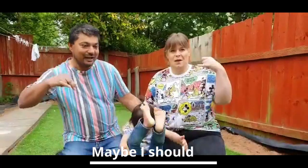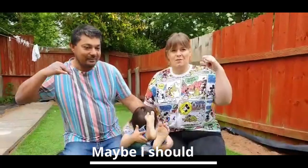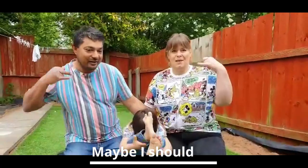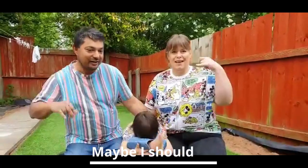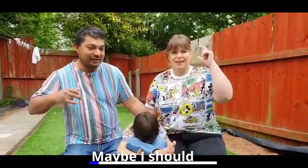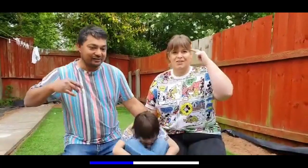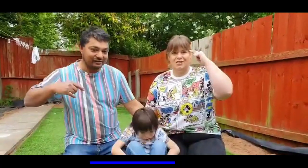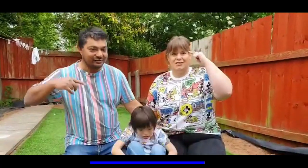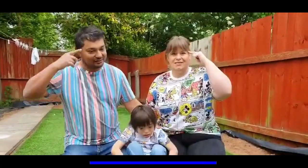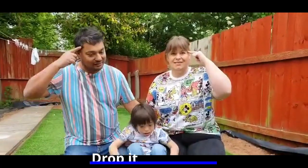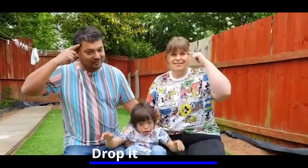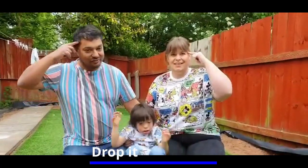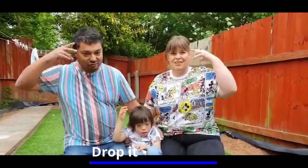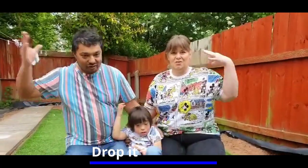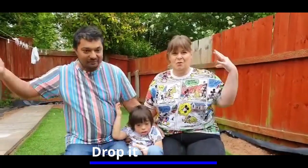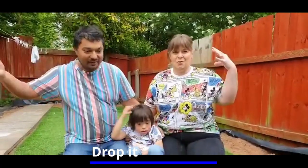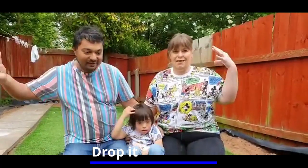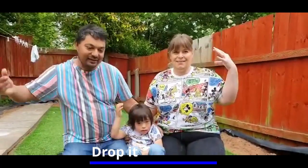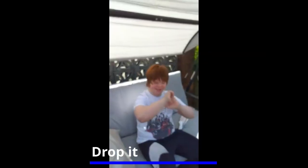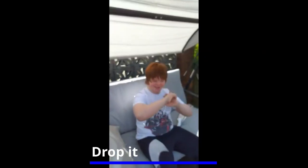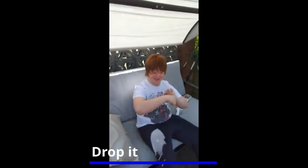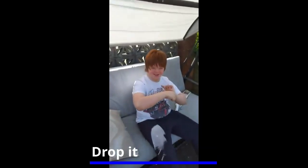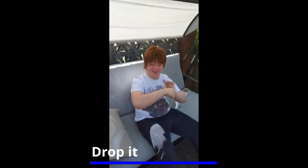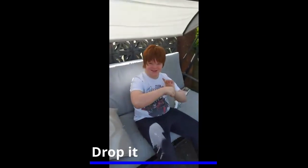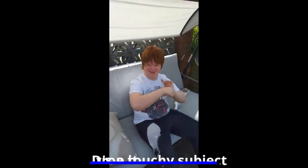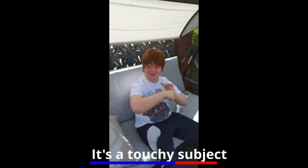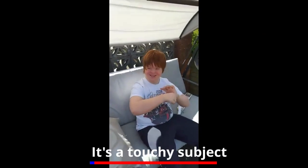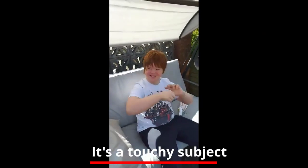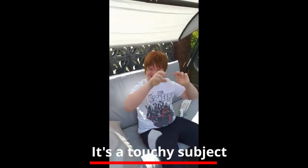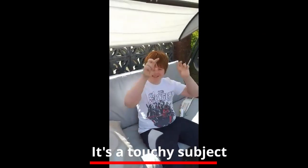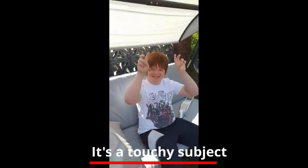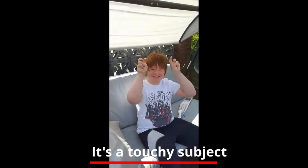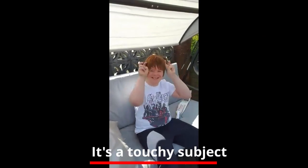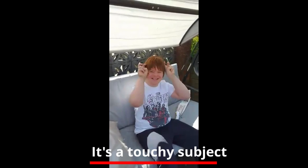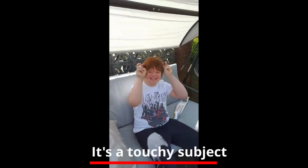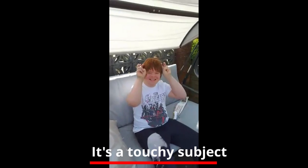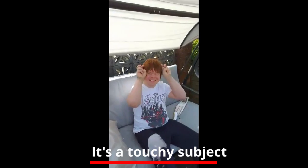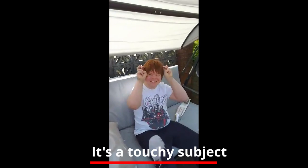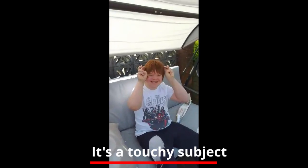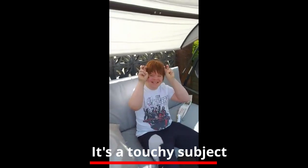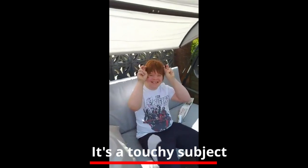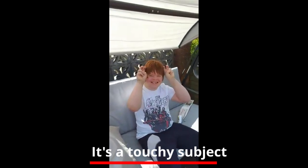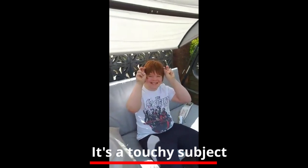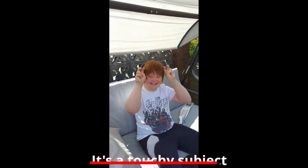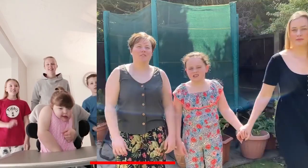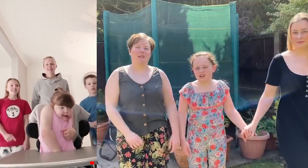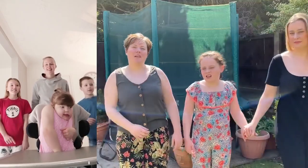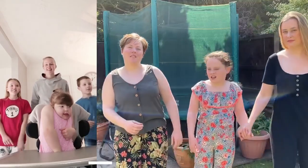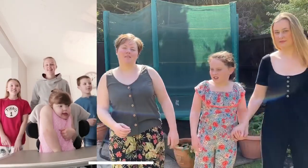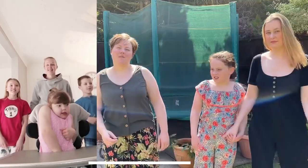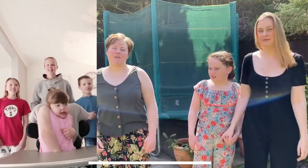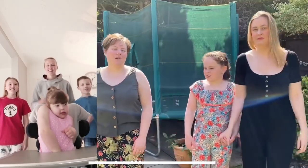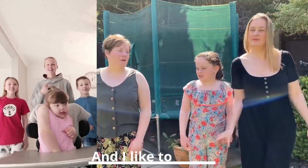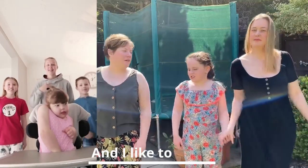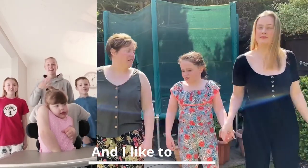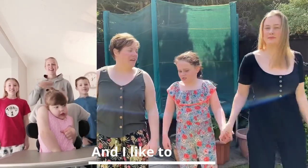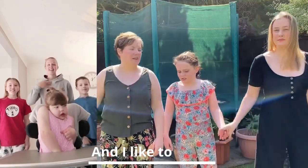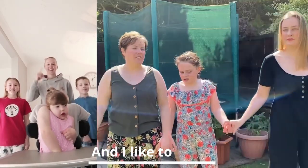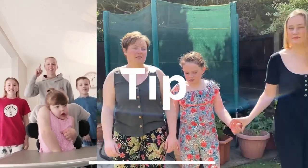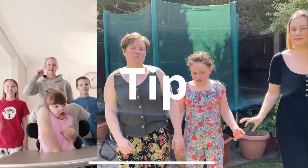I should drop it It's a touching subject And I like to